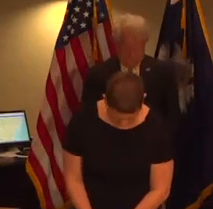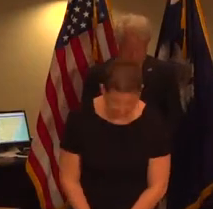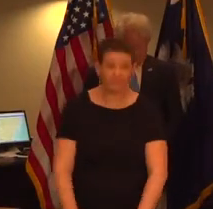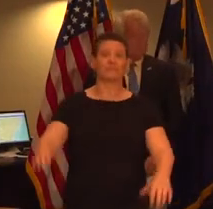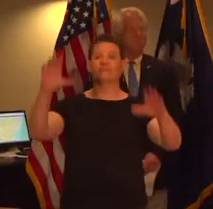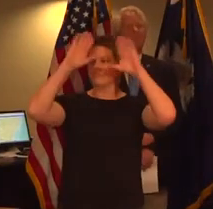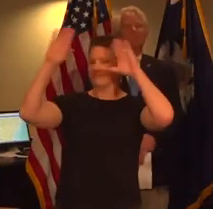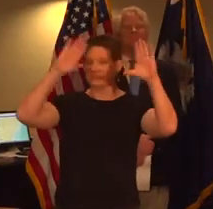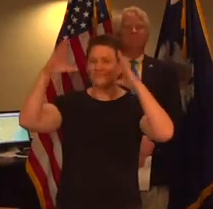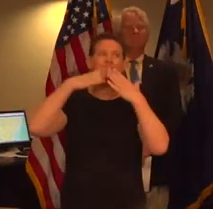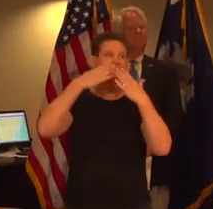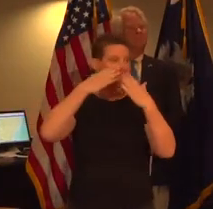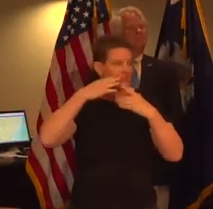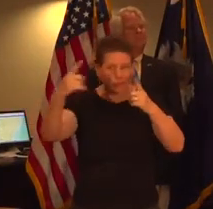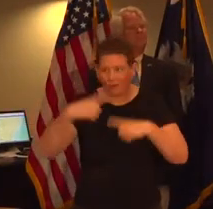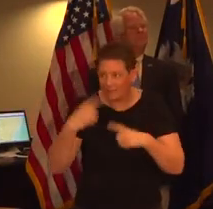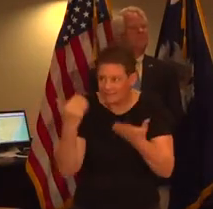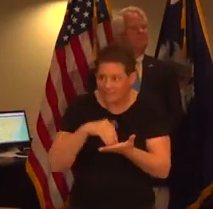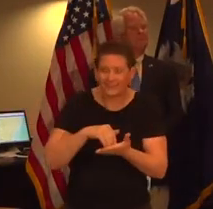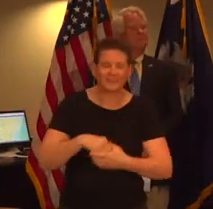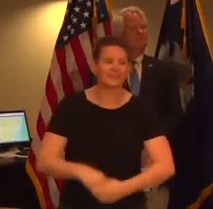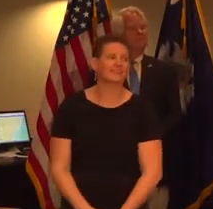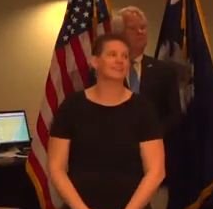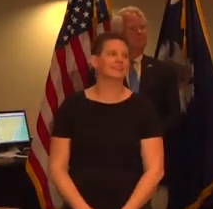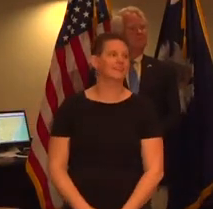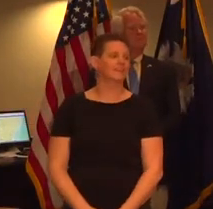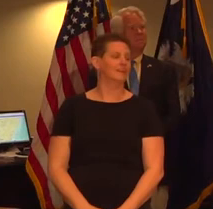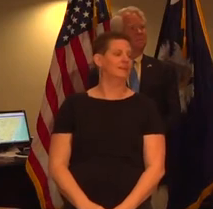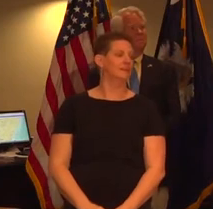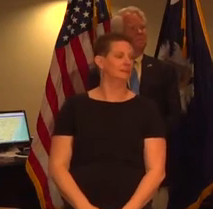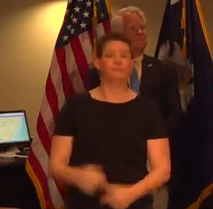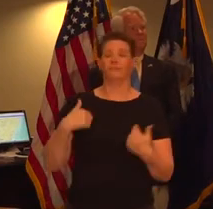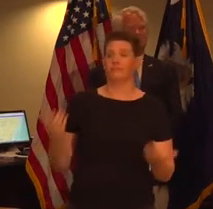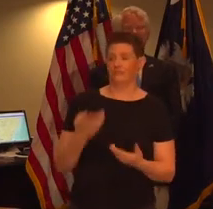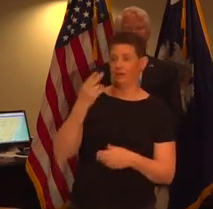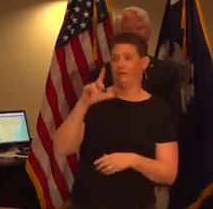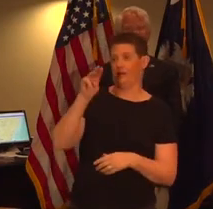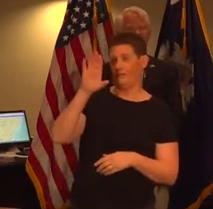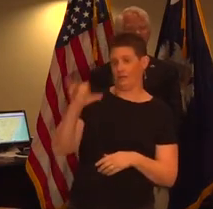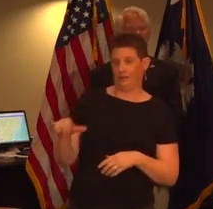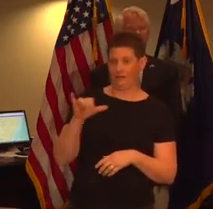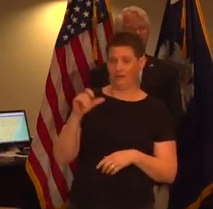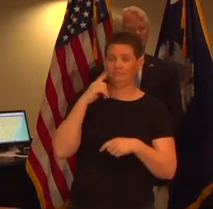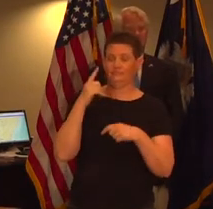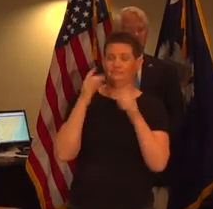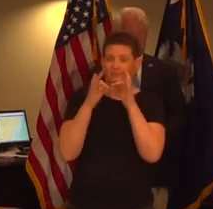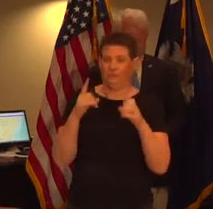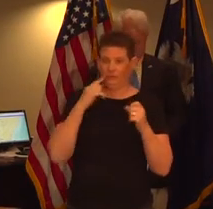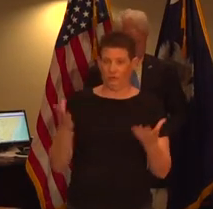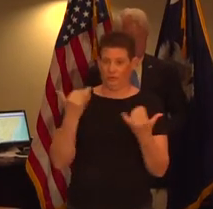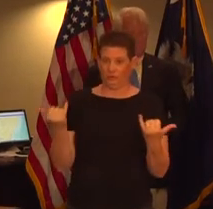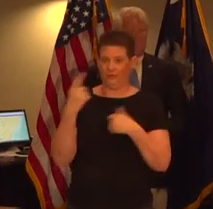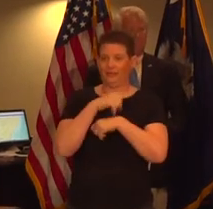y'all thank you for joining us again we have holly may is signing today